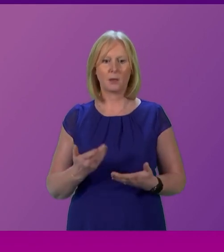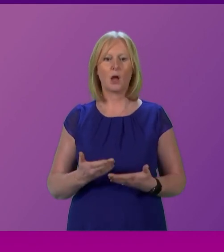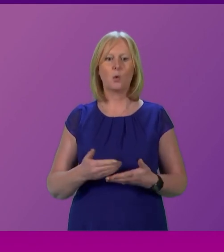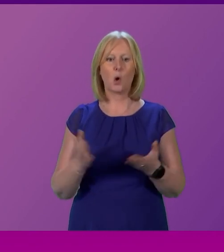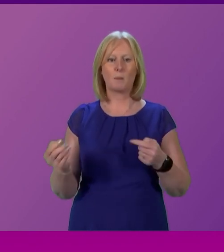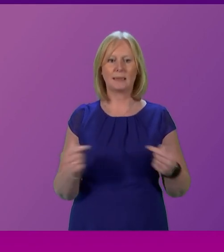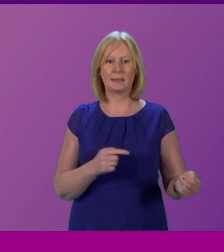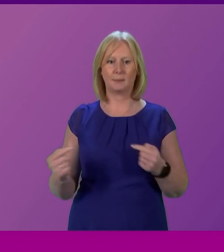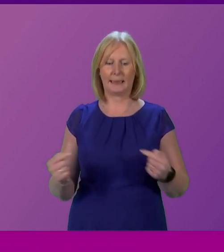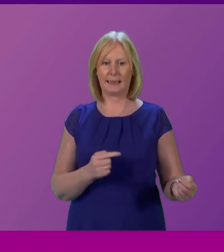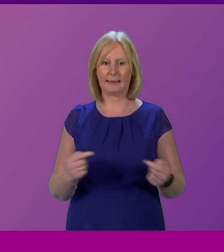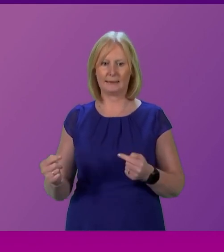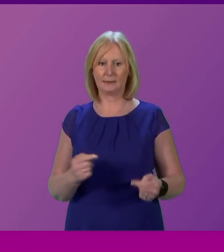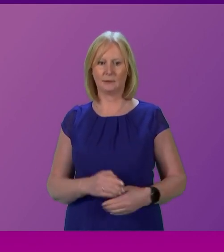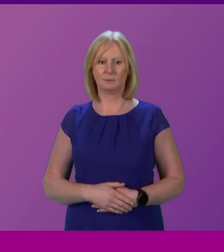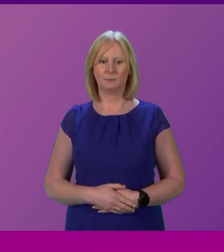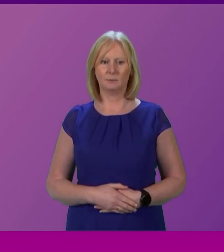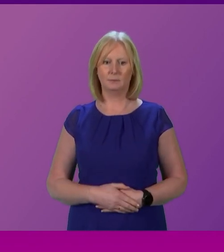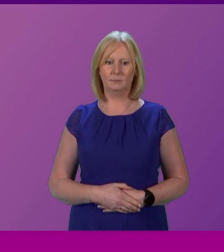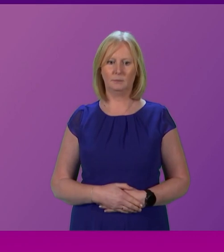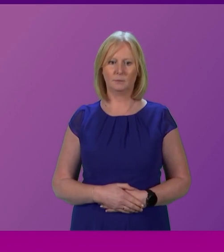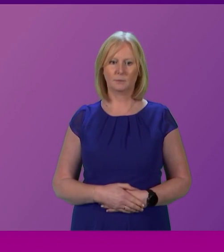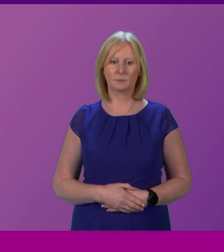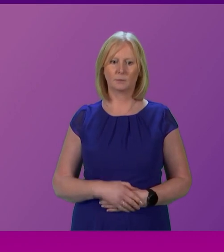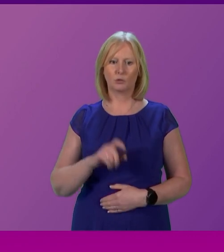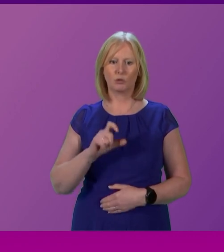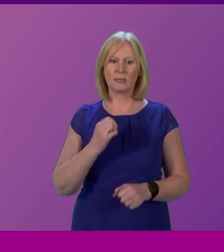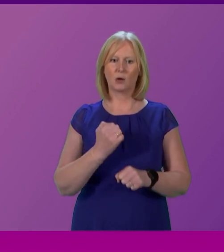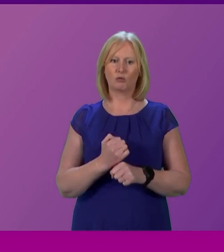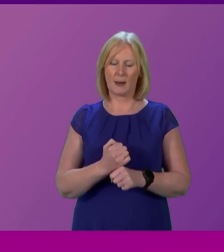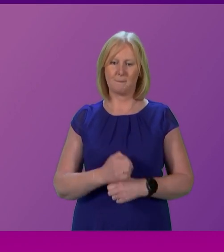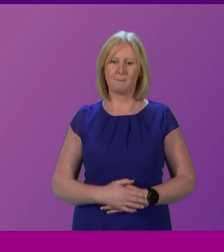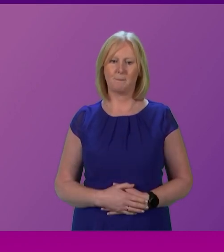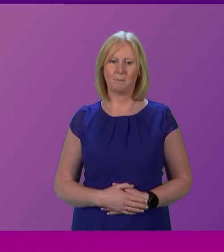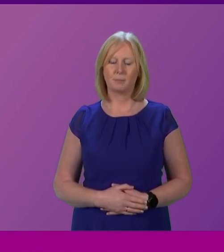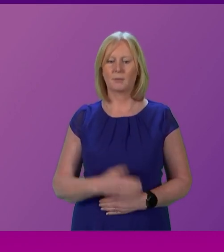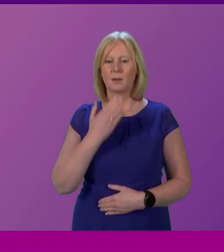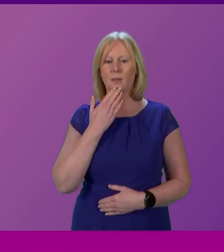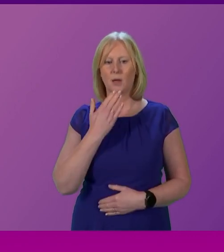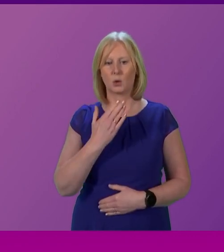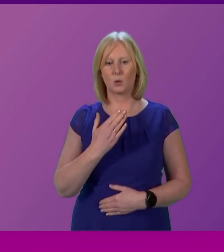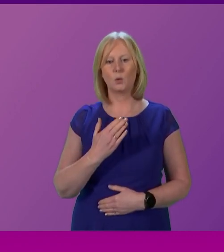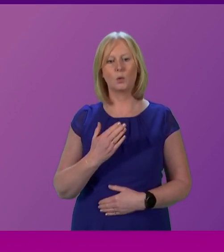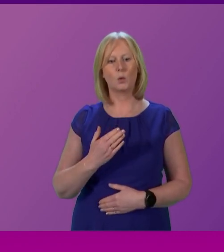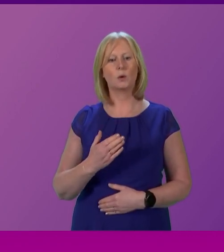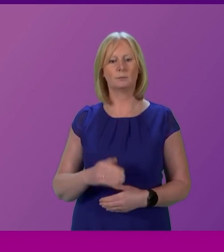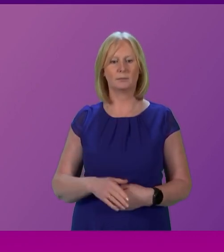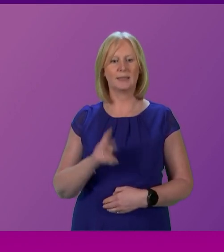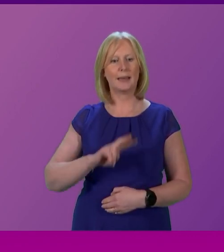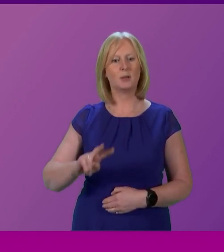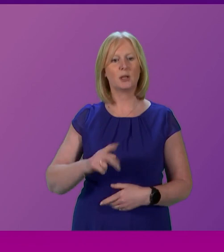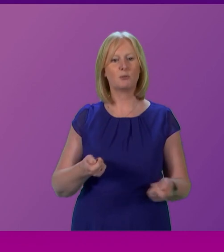I call first Christine Graham to be followed by Sharon Dowie. Ms Graham around at four minutes, please. Thank you very much, Deputy Presiding Officer.